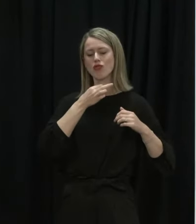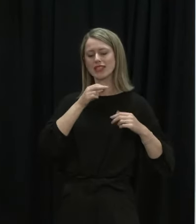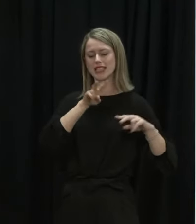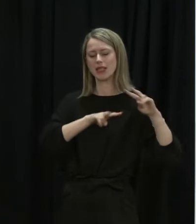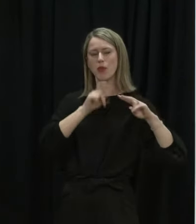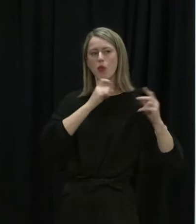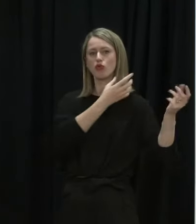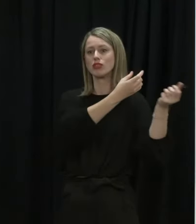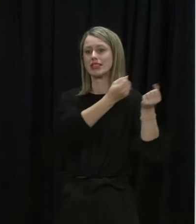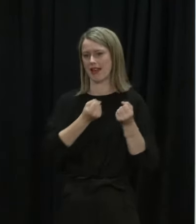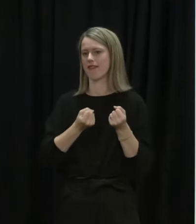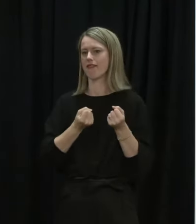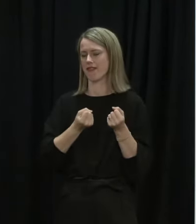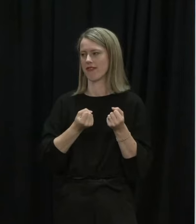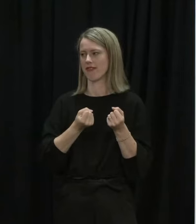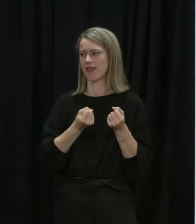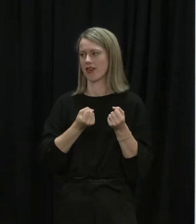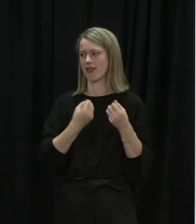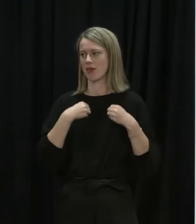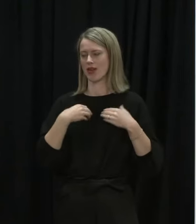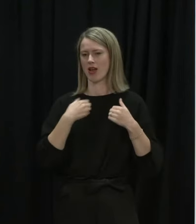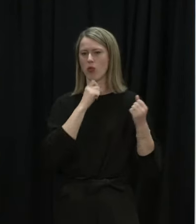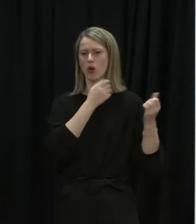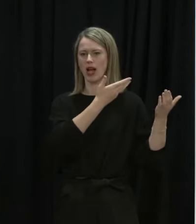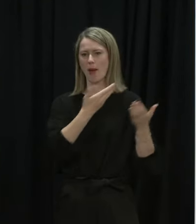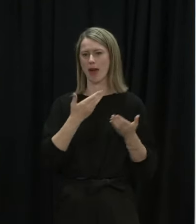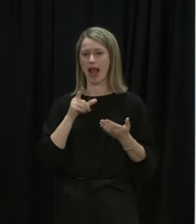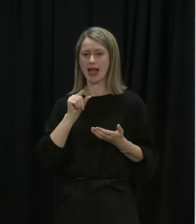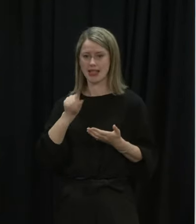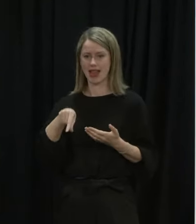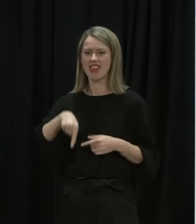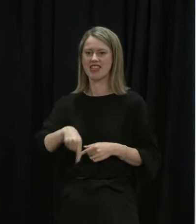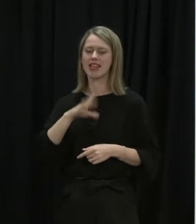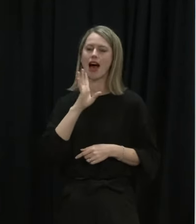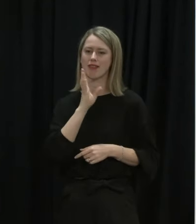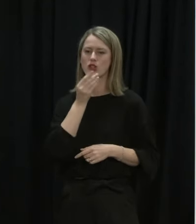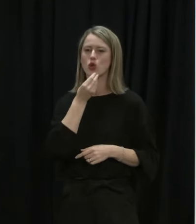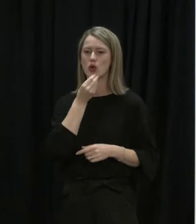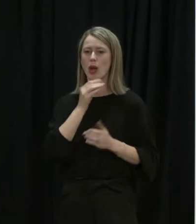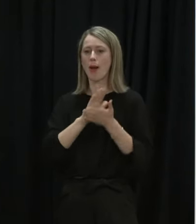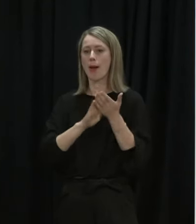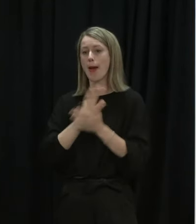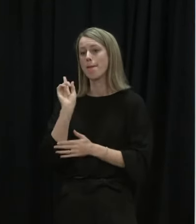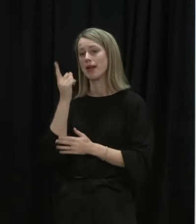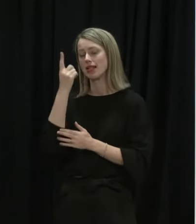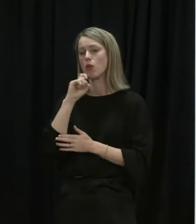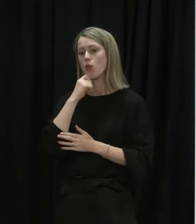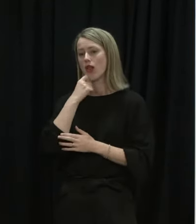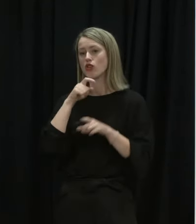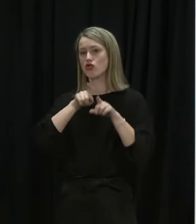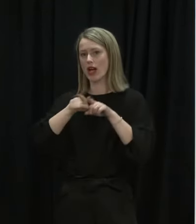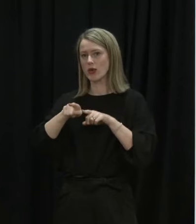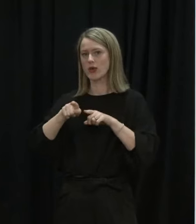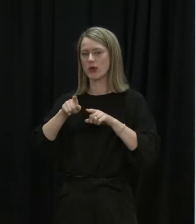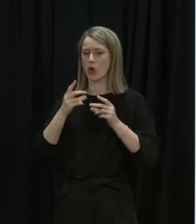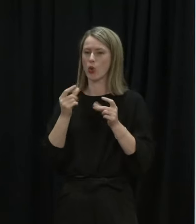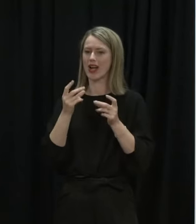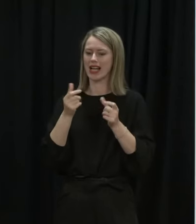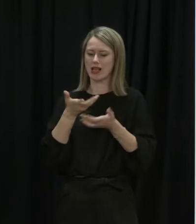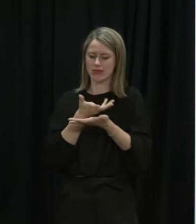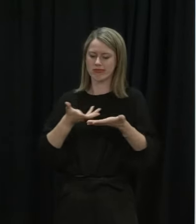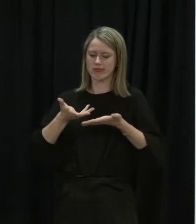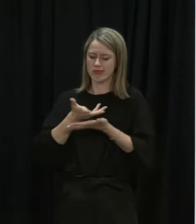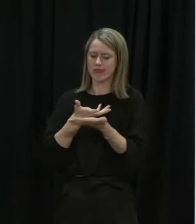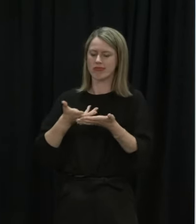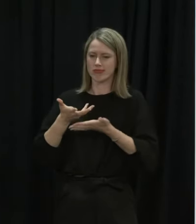that we'll get from the Ministry of Health is likely to come through later this afternoon and so ministers will attempt to assess that as quickly as we